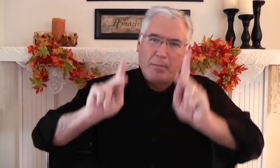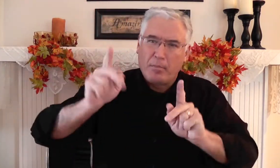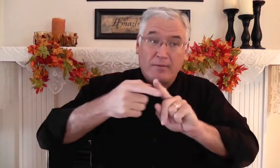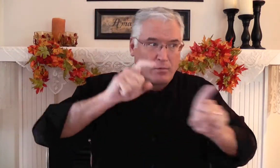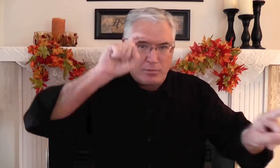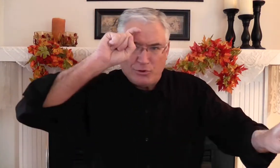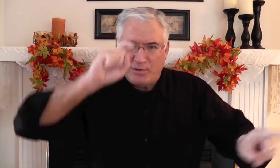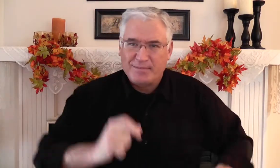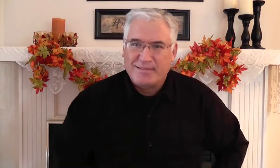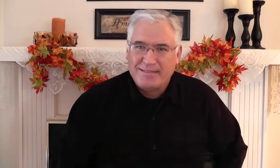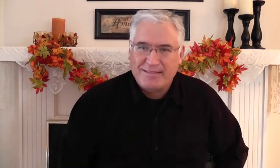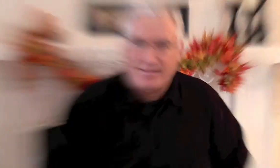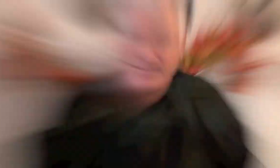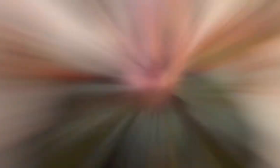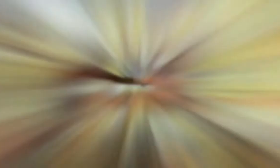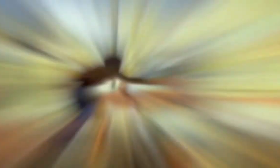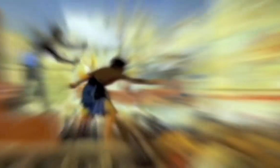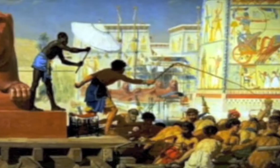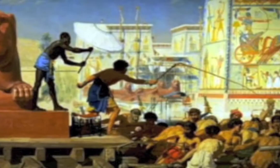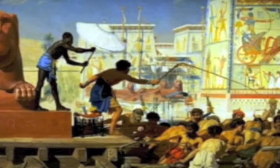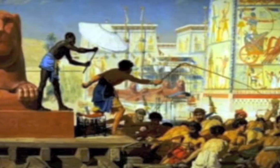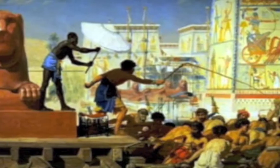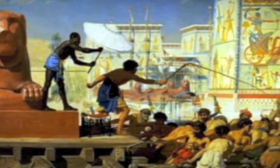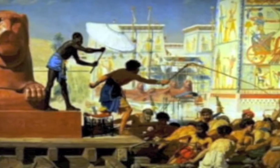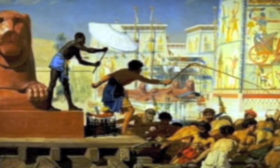strong arm to save his people as he did in Egypt.